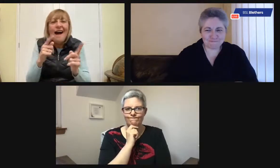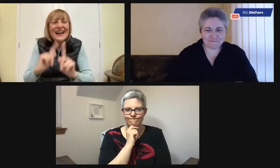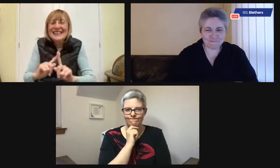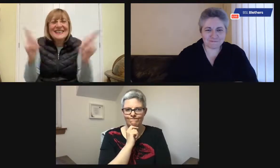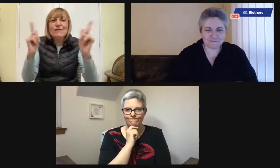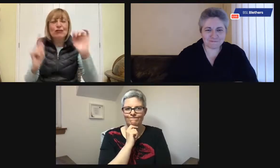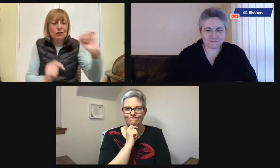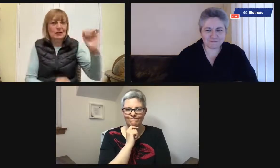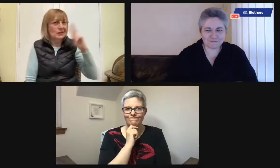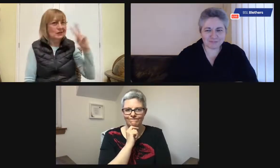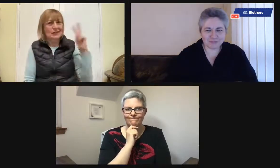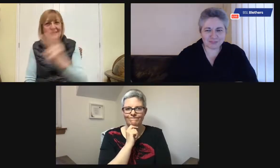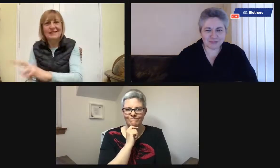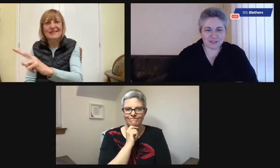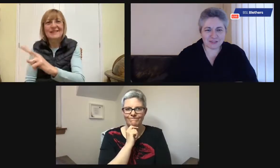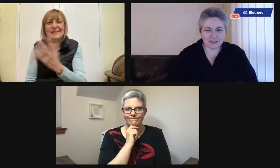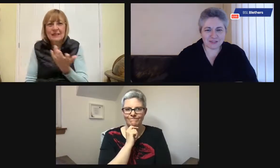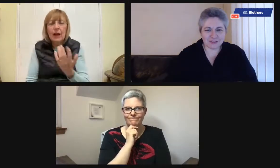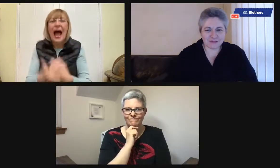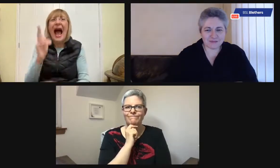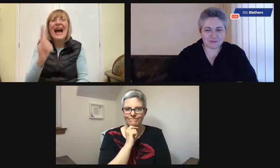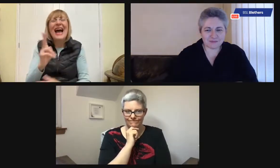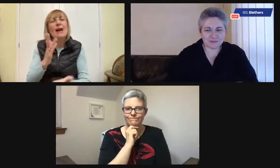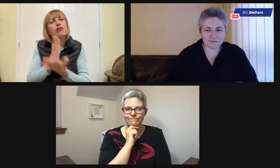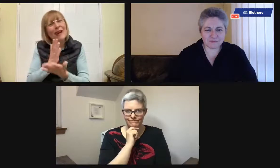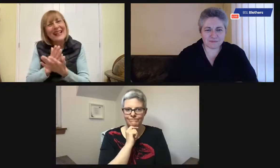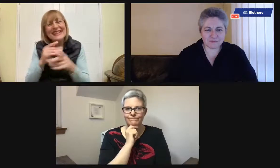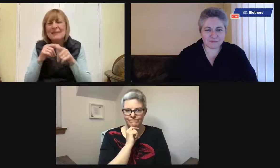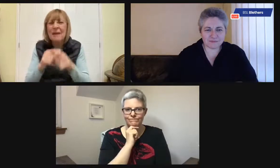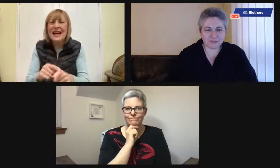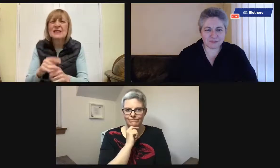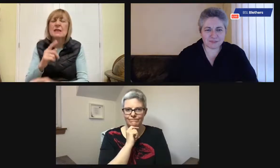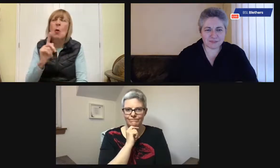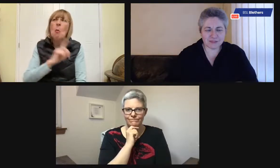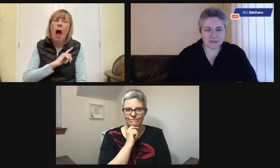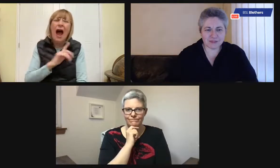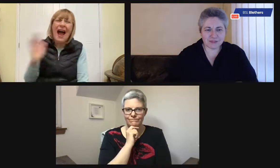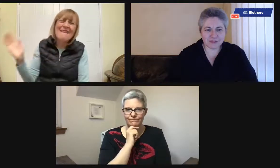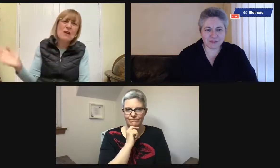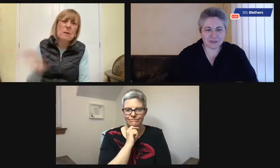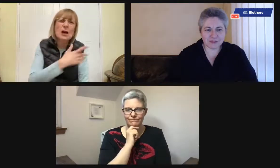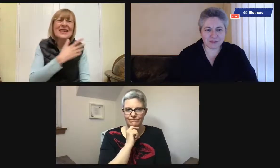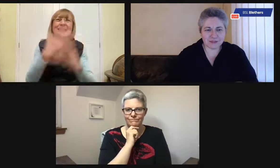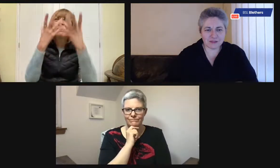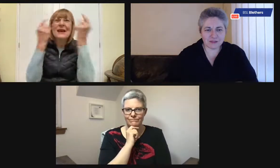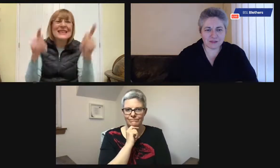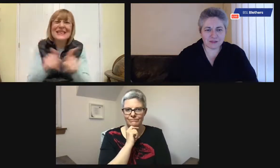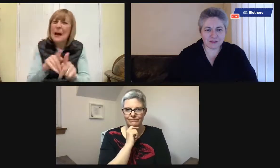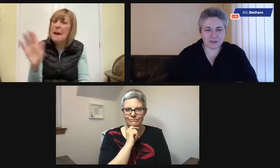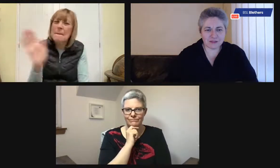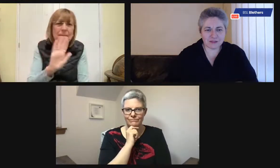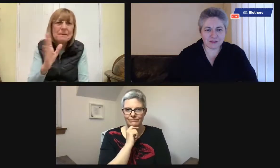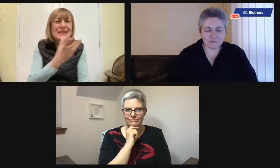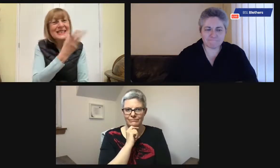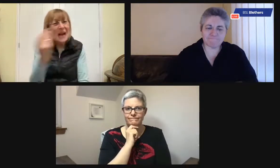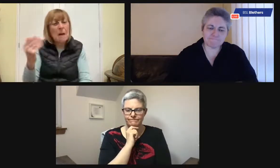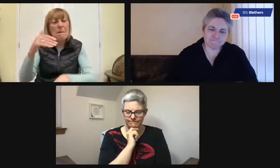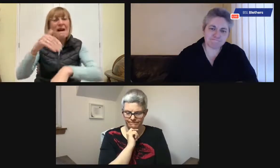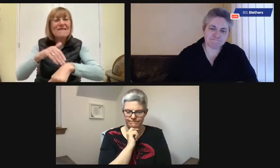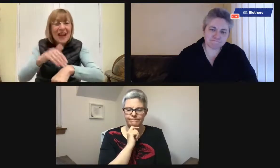that this was something different. So again, it depends on the person, their perspective. Everybody with